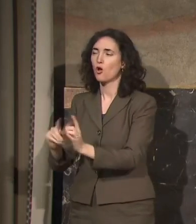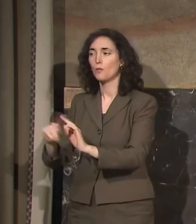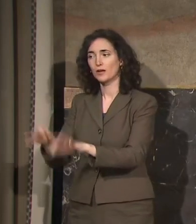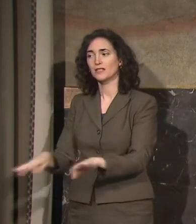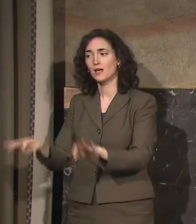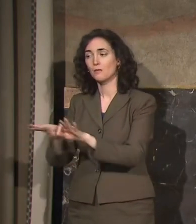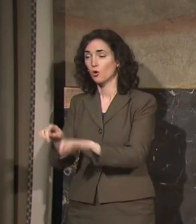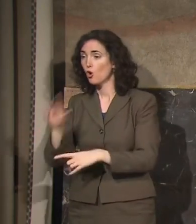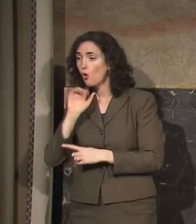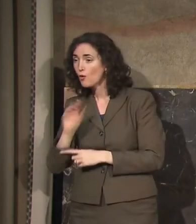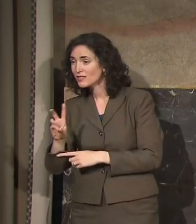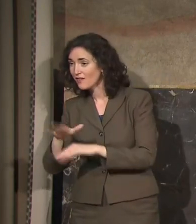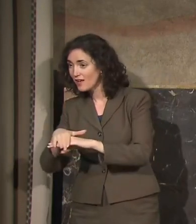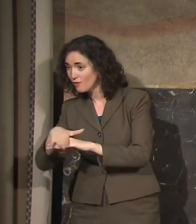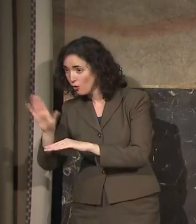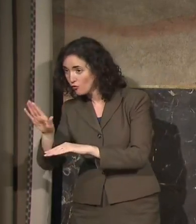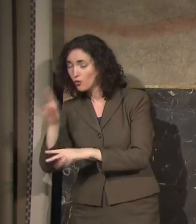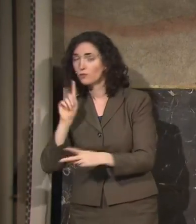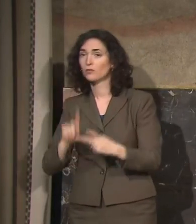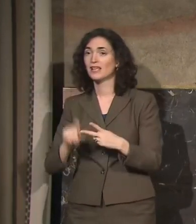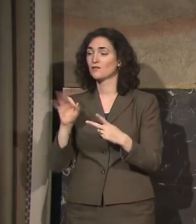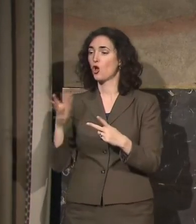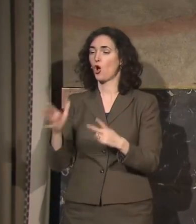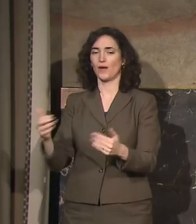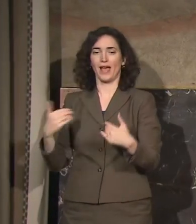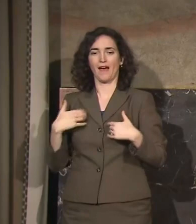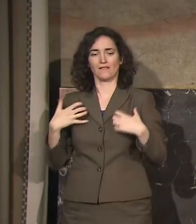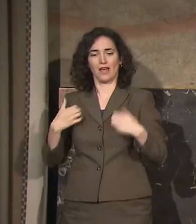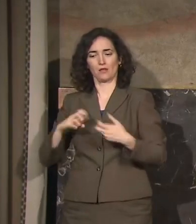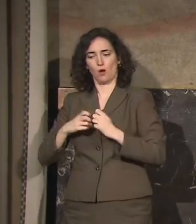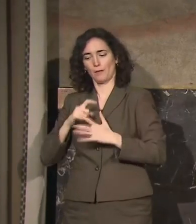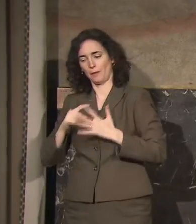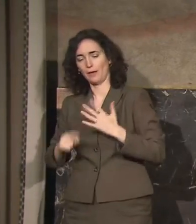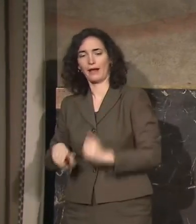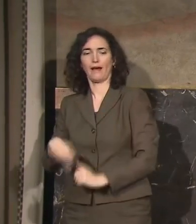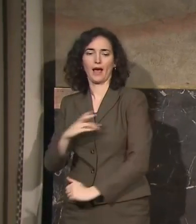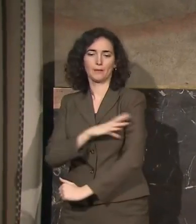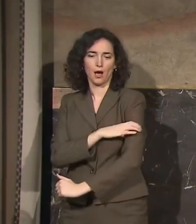if you have a chronic comorbid health condition, such as hypertension, diabetes, kidney...